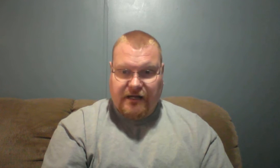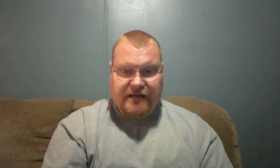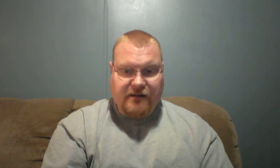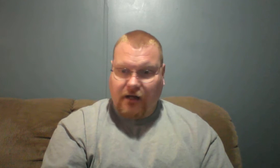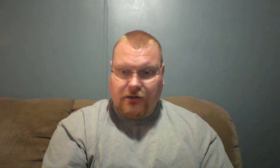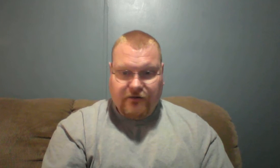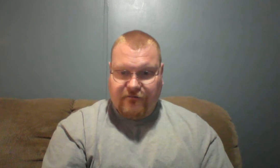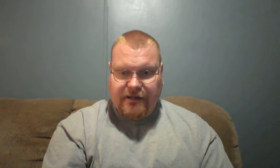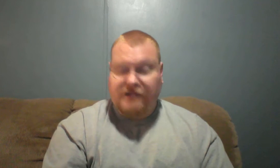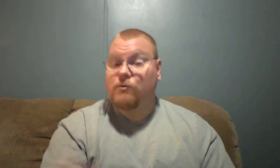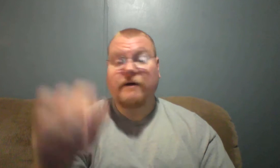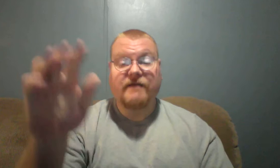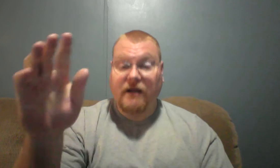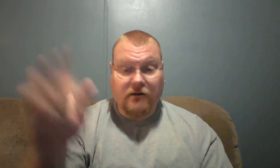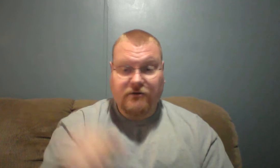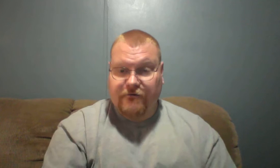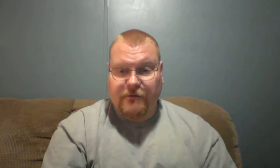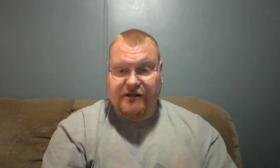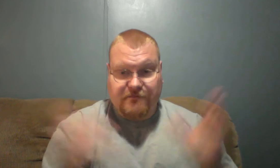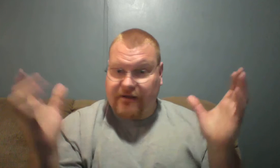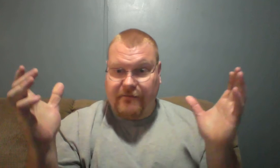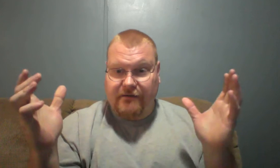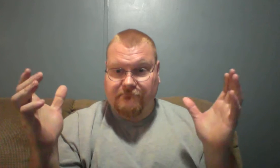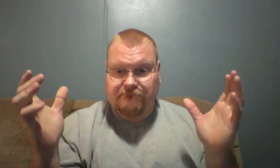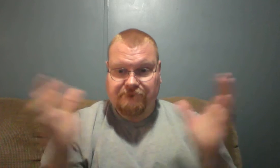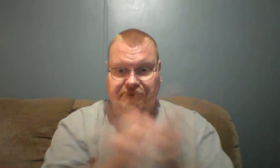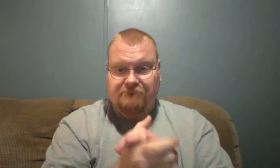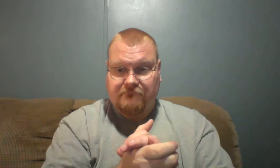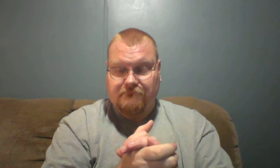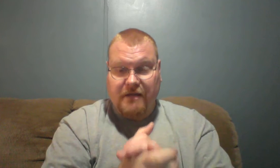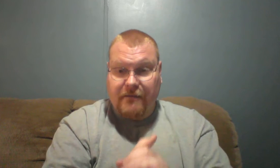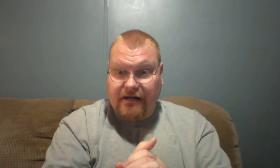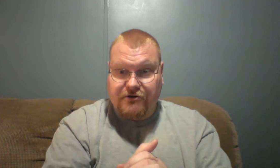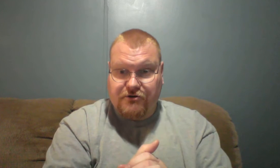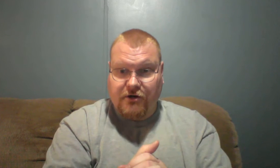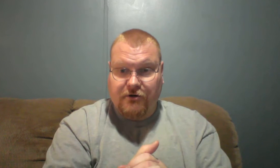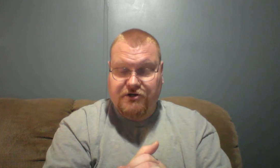day to an altar of repentance, wherever that altar of repentance may have been, may have been at your church,